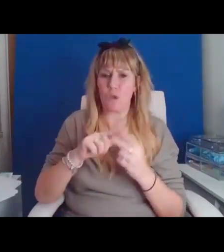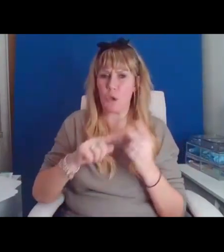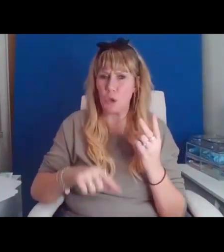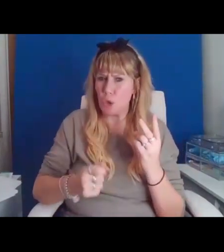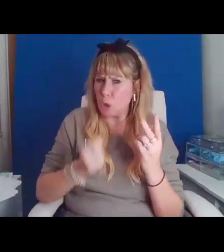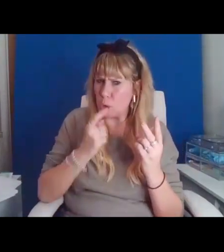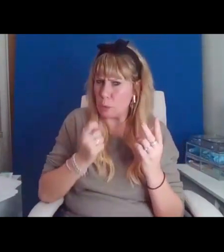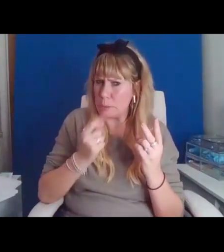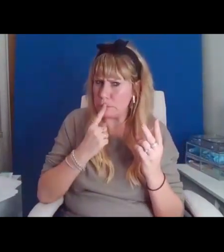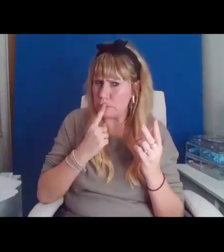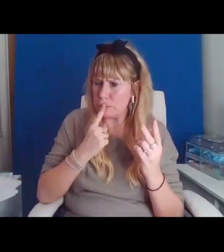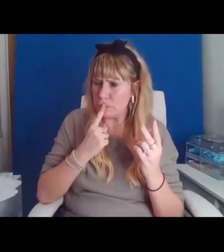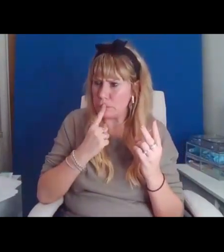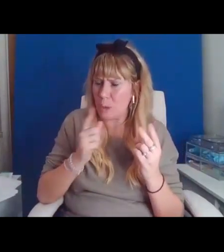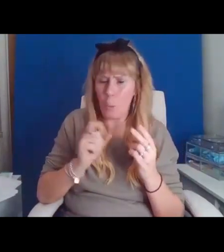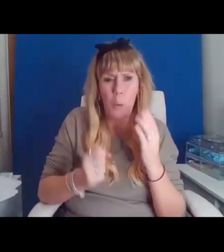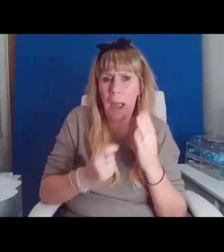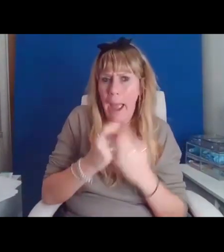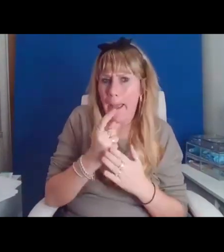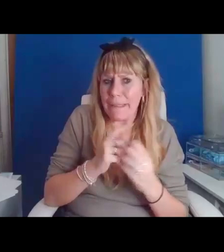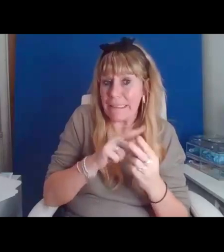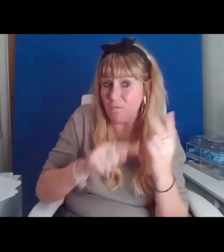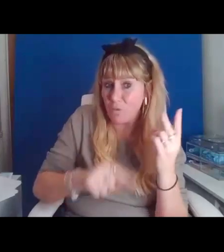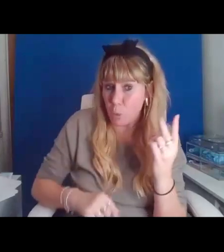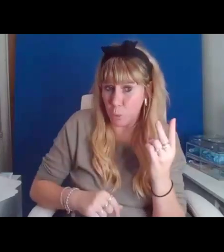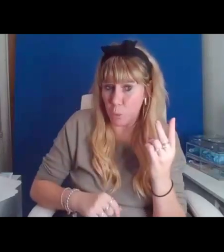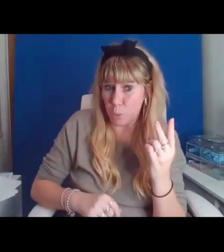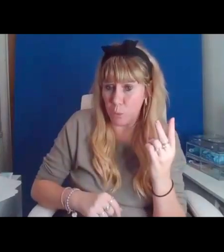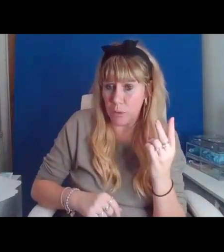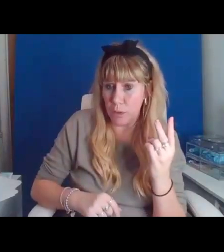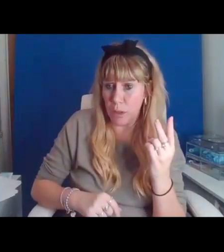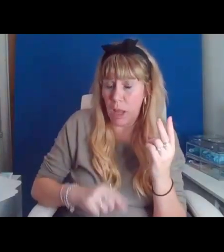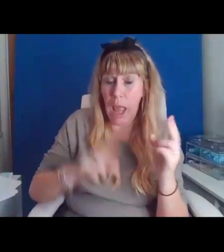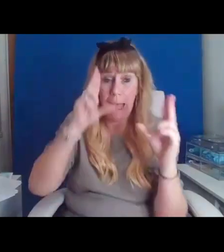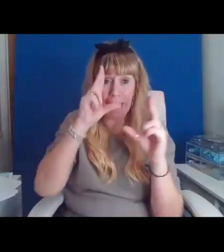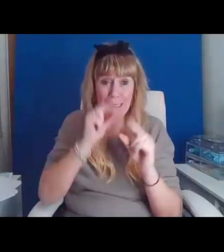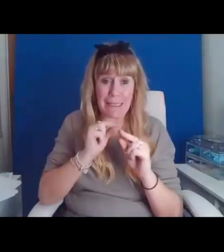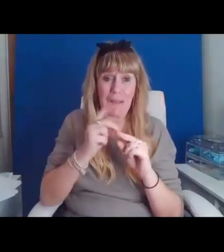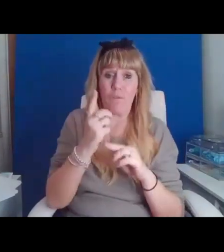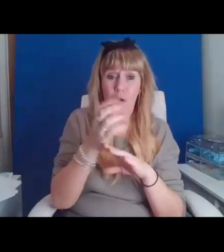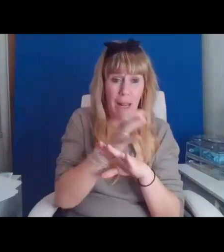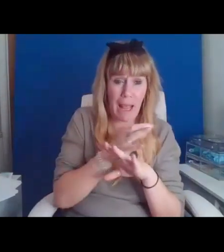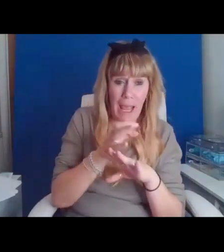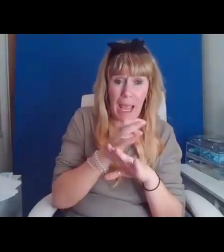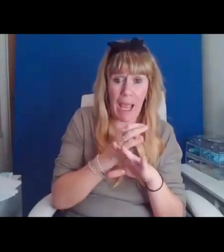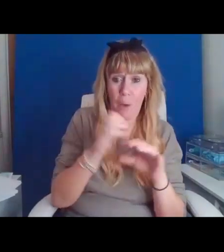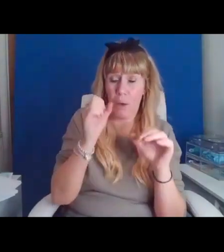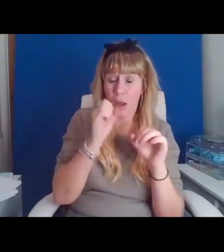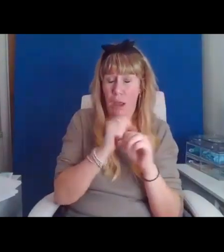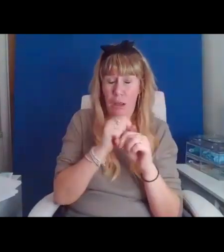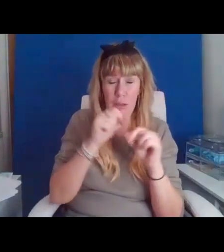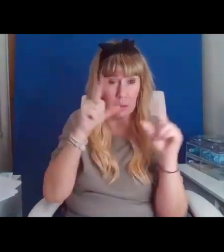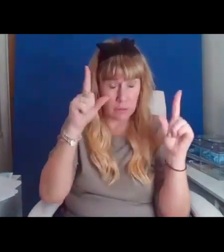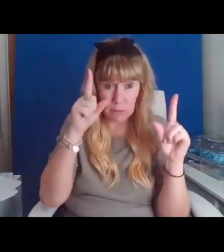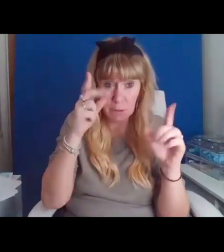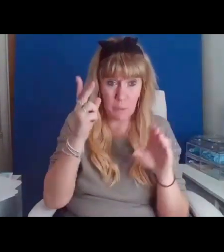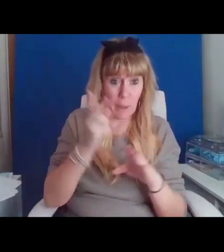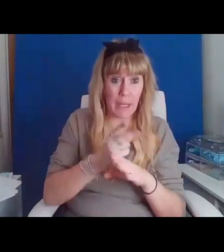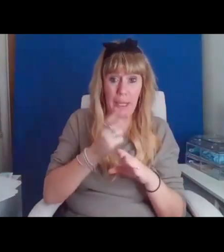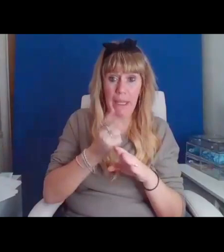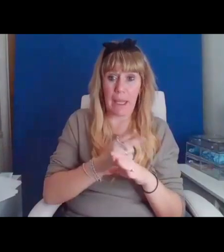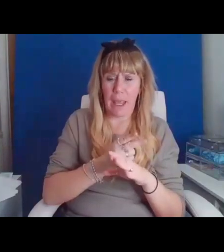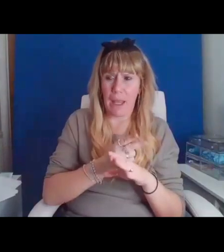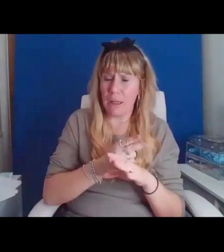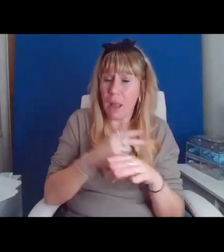What will happen if I have? I sleep for an hour, jump, start, wake again. Was I